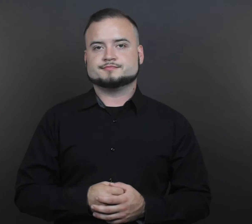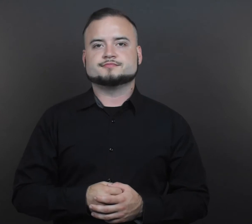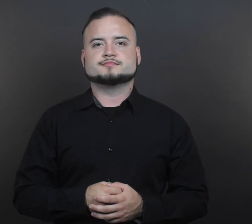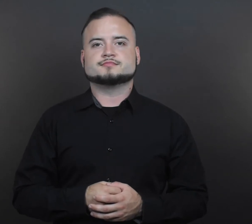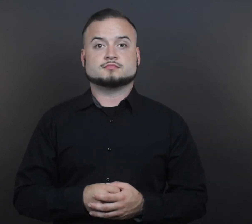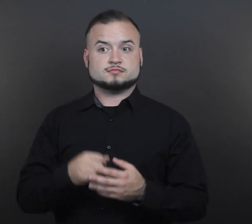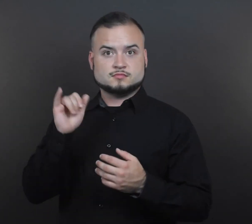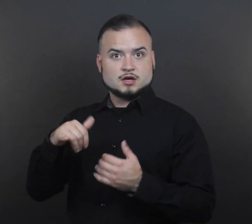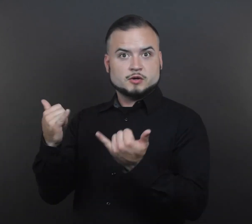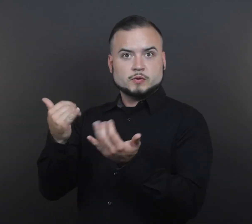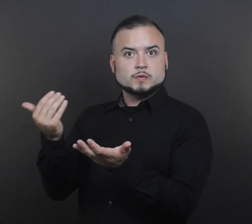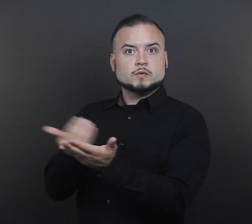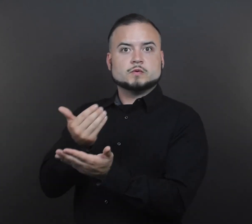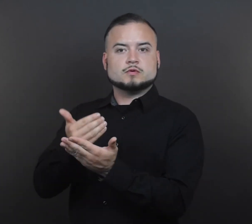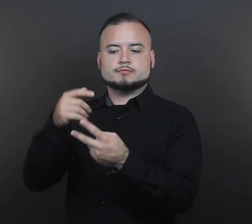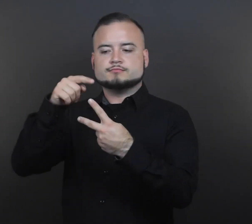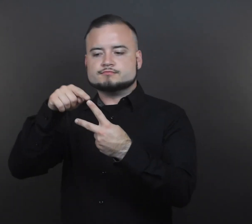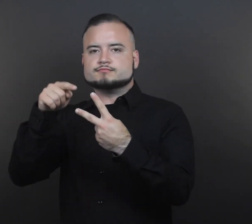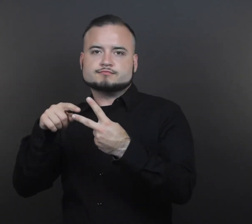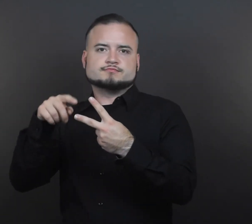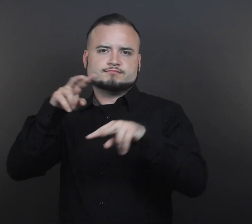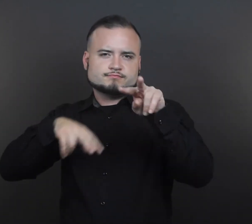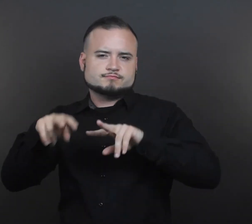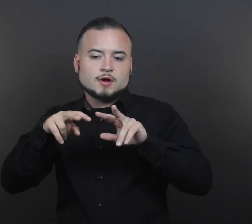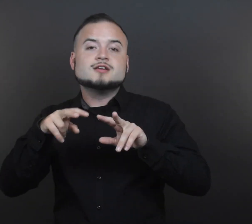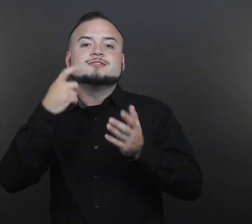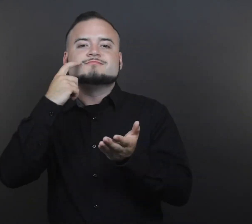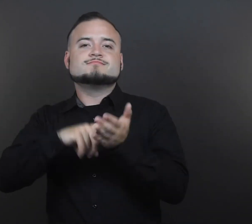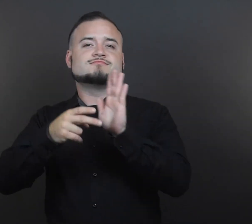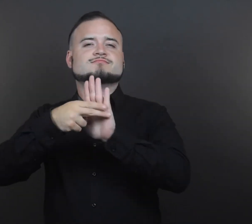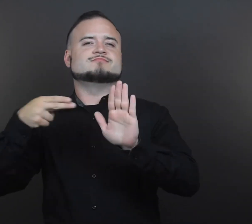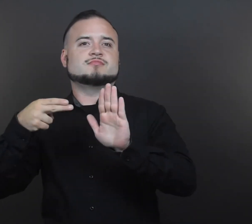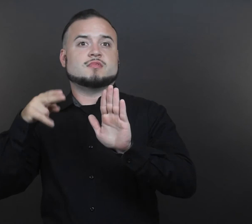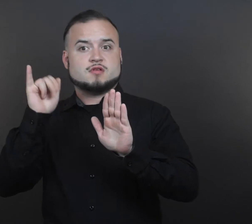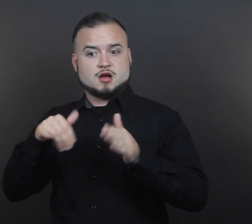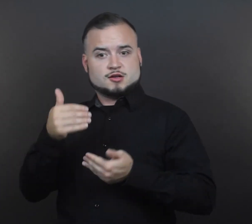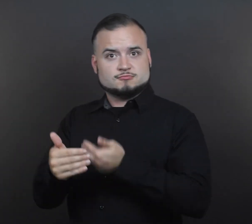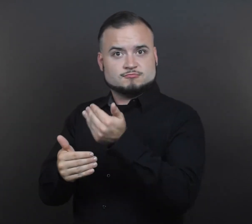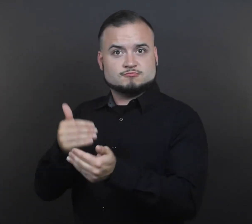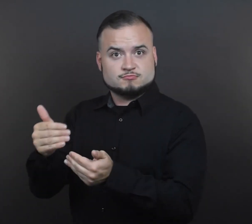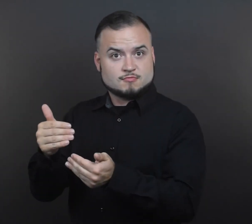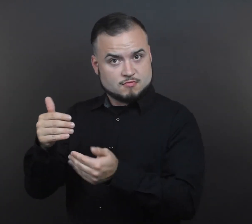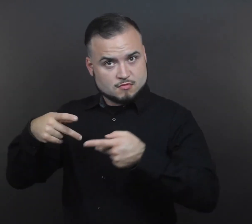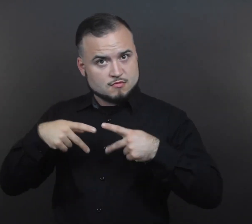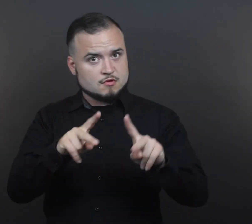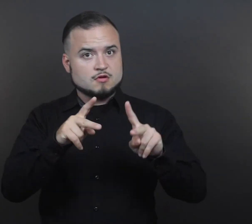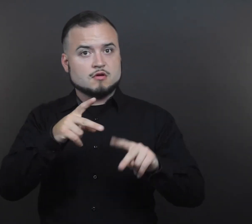Number 1. Does this new procedure allow for hearing students of deaf parents